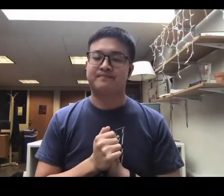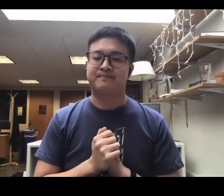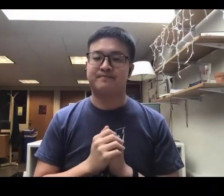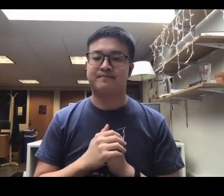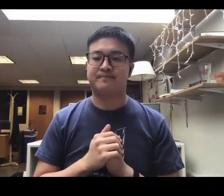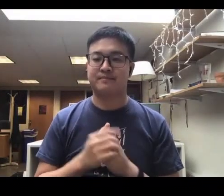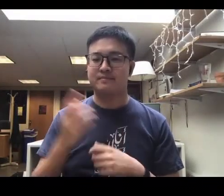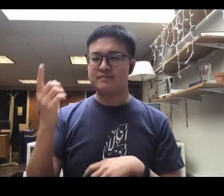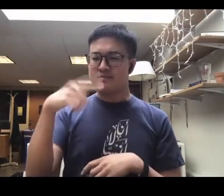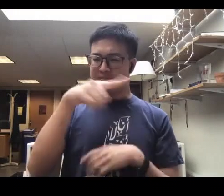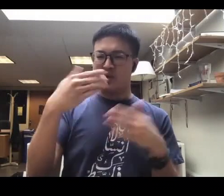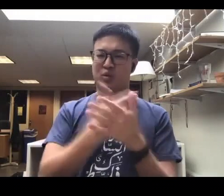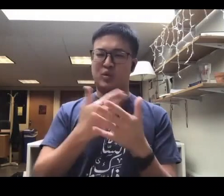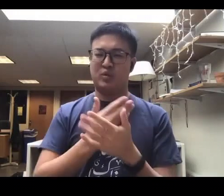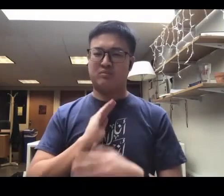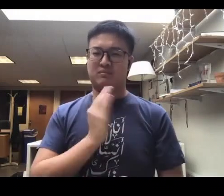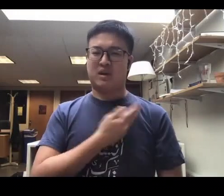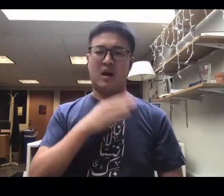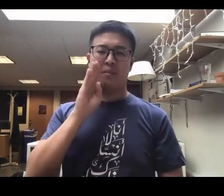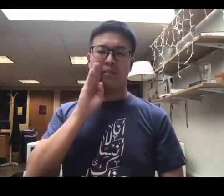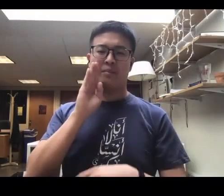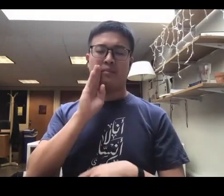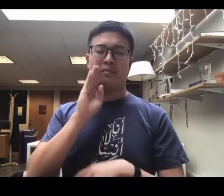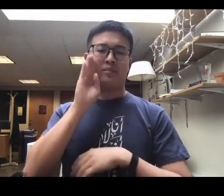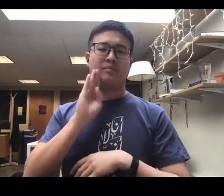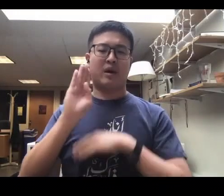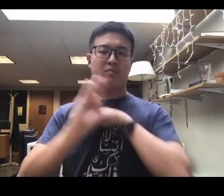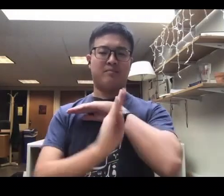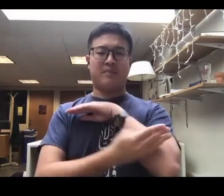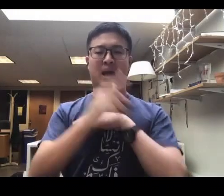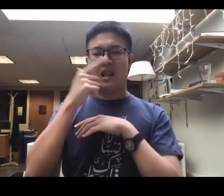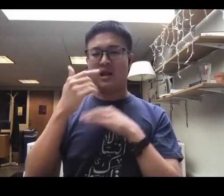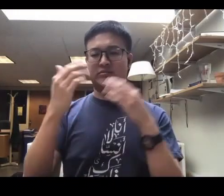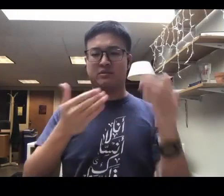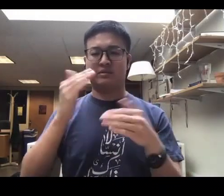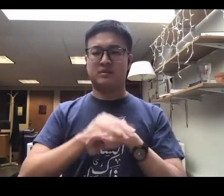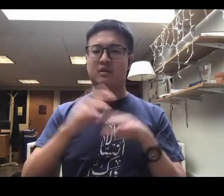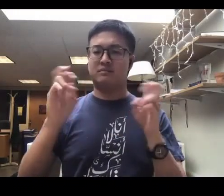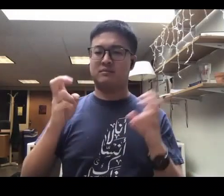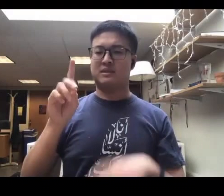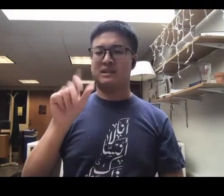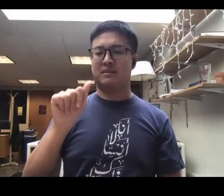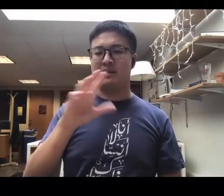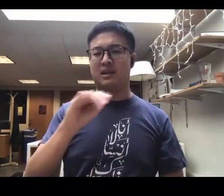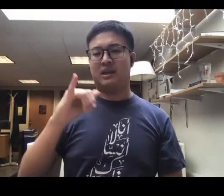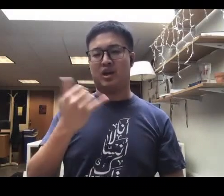For those of you who are new to our Brown Bag One series on disability and the Arab world, welcome.